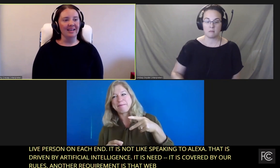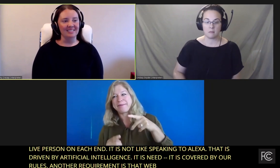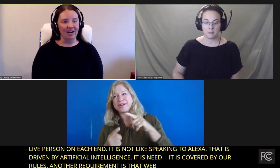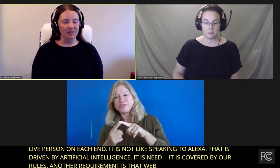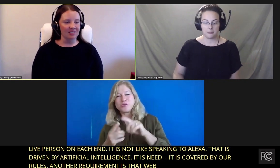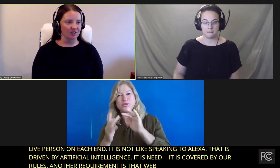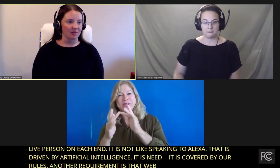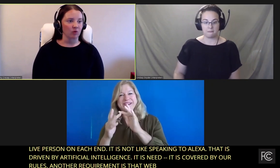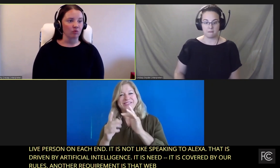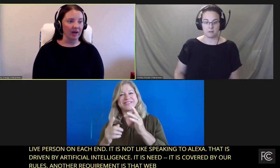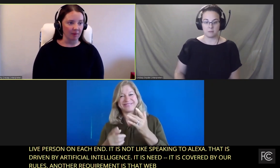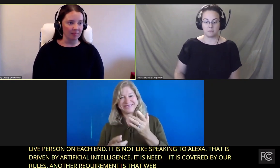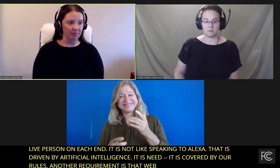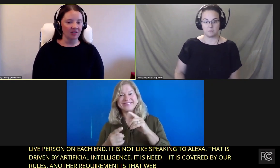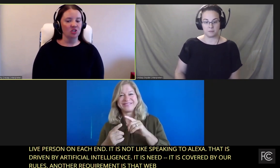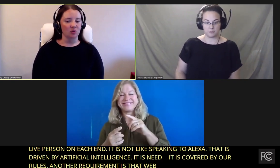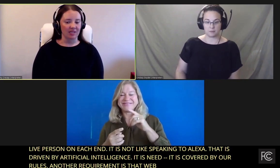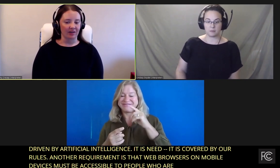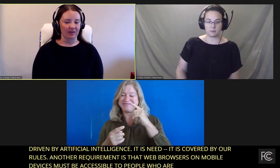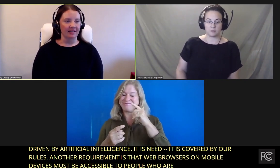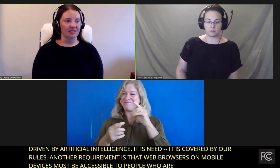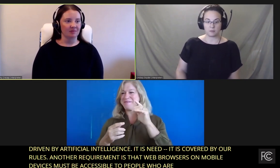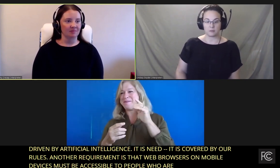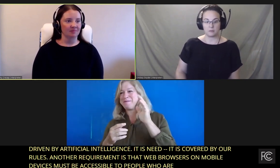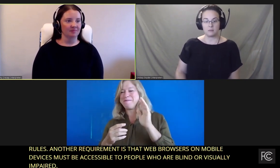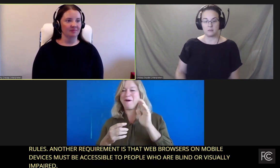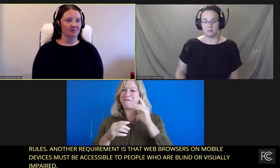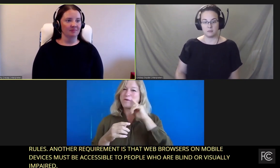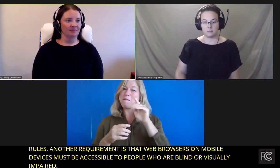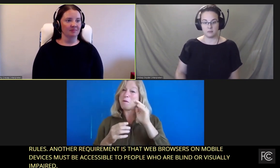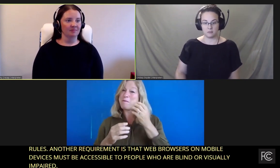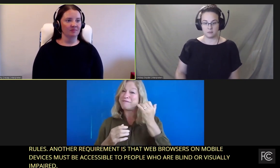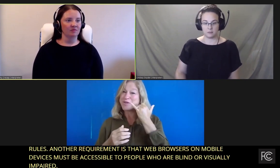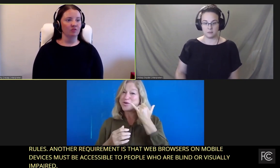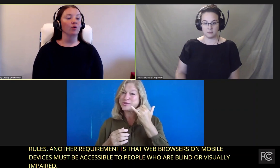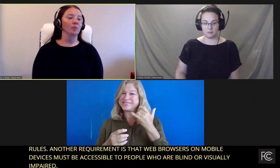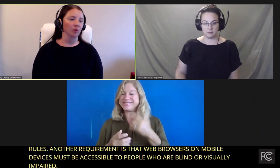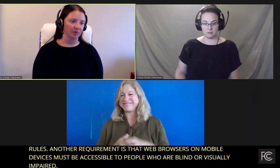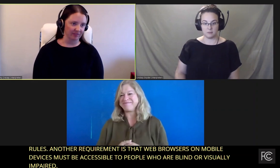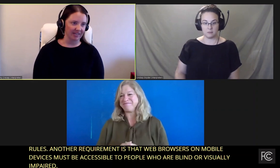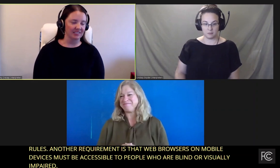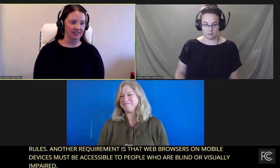It's now considered to be a ramp to the internet for mobile devices.